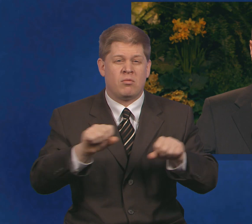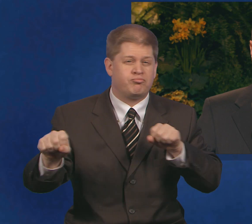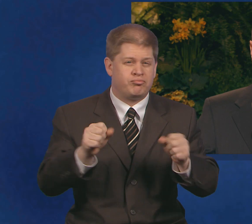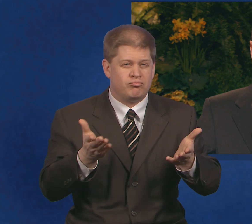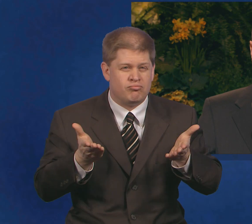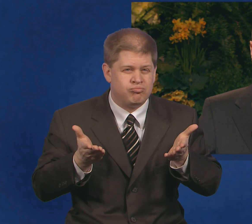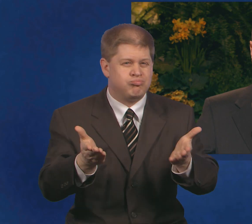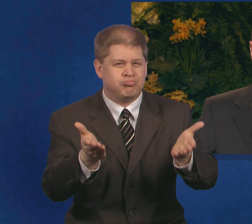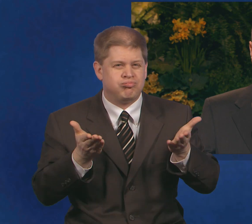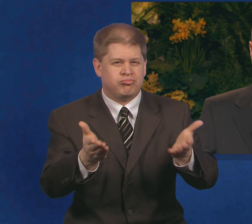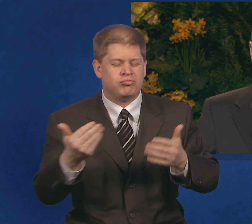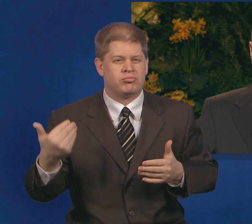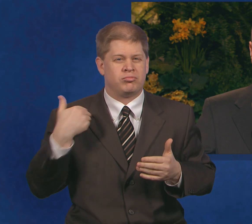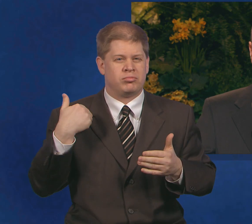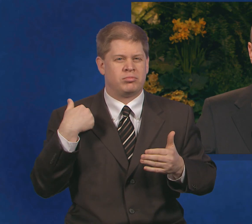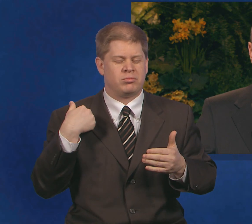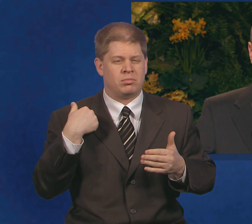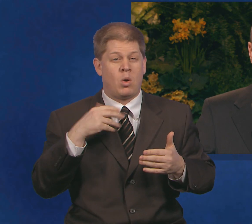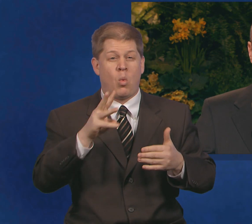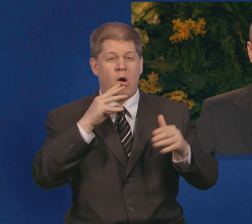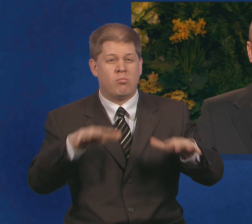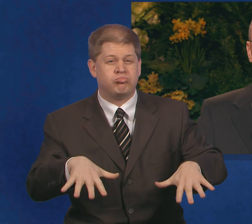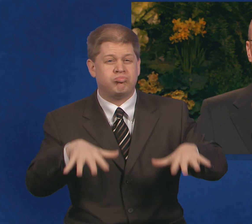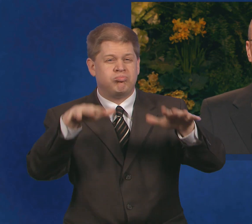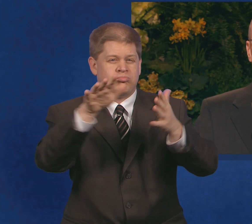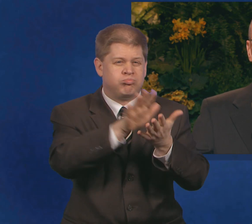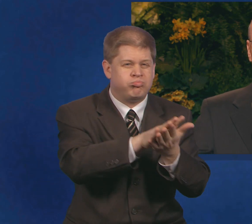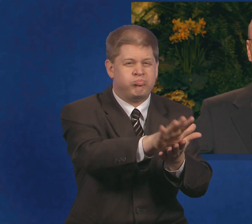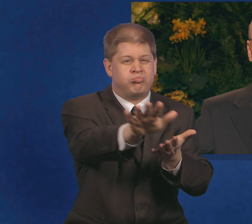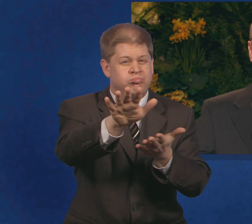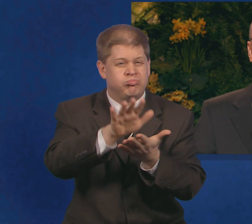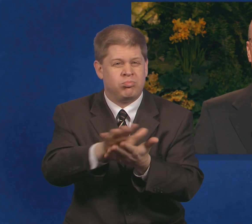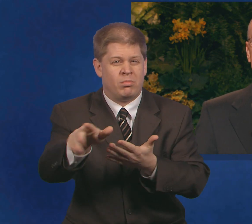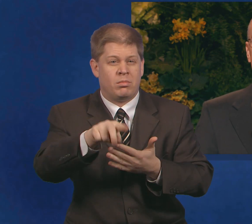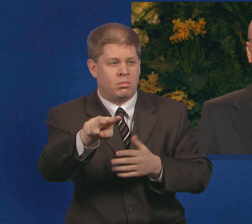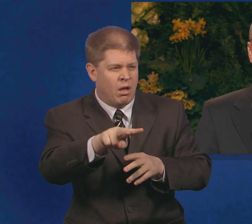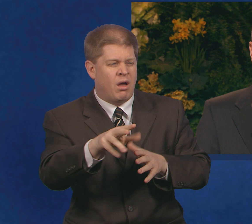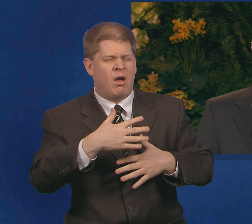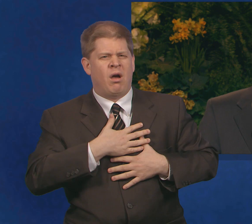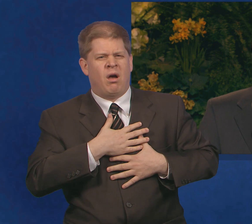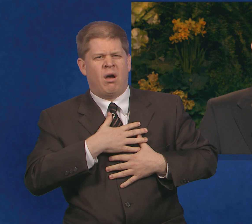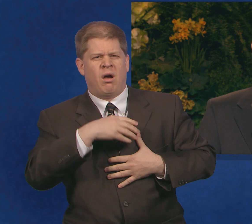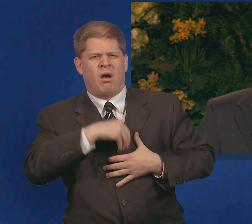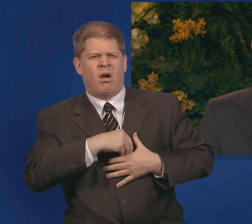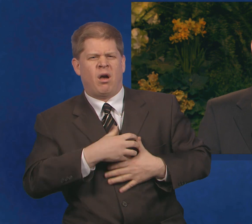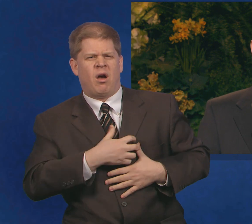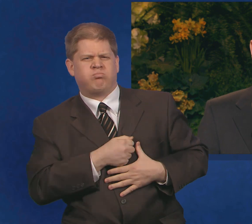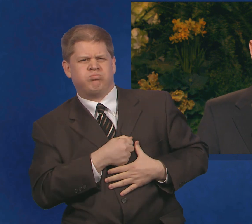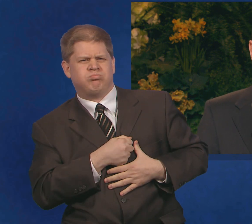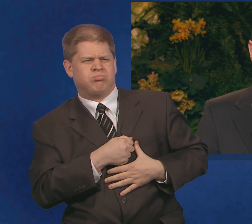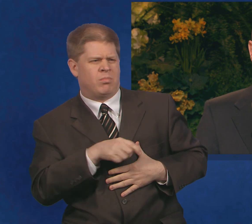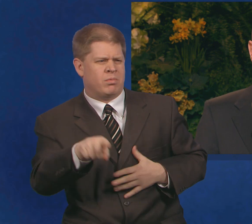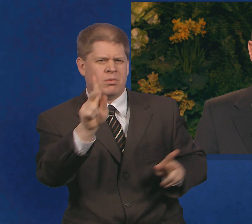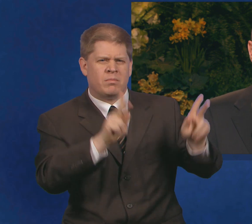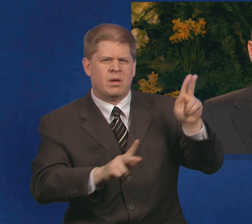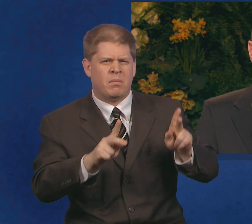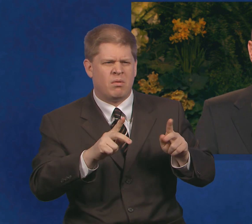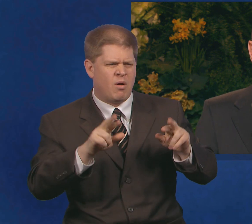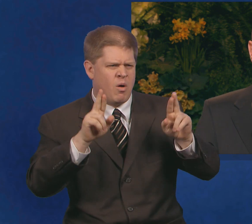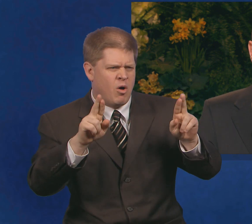Pacific after the earthquake in Japan, you felt concern for those who might be hurt.